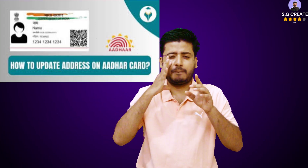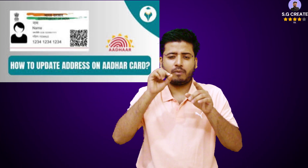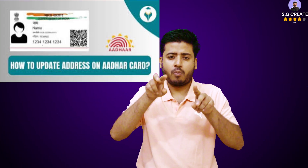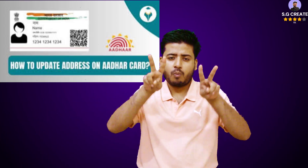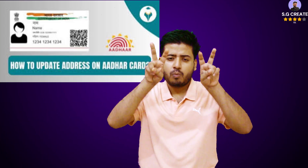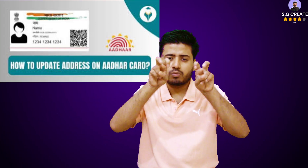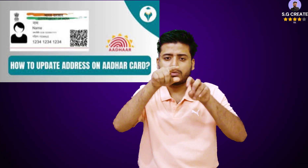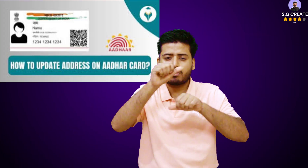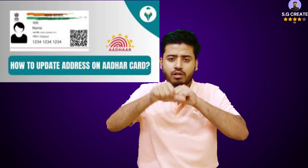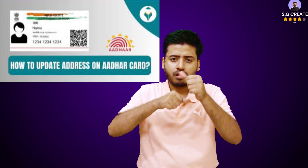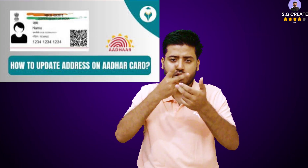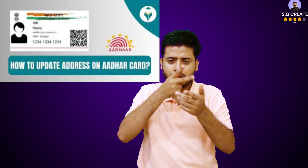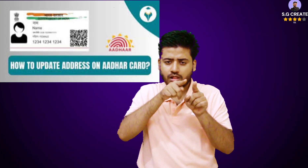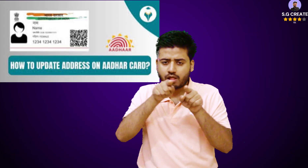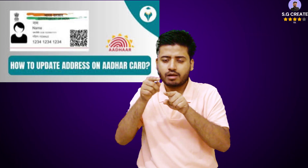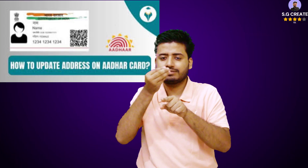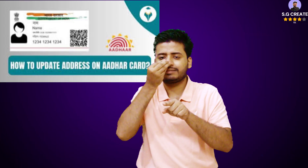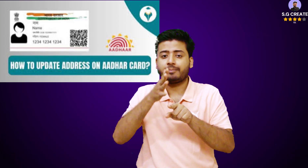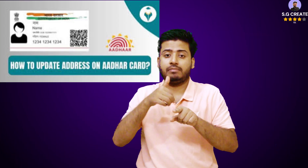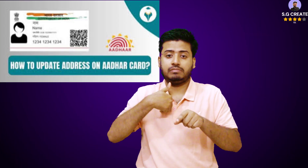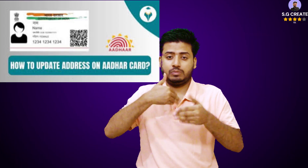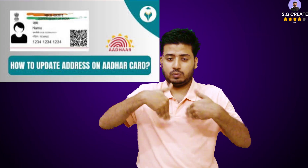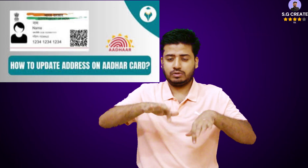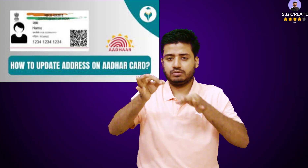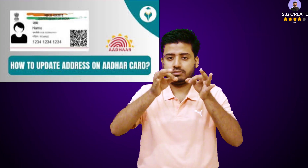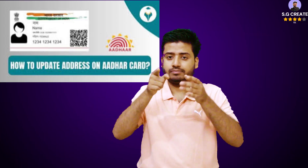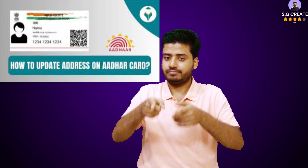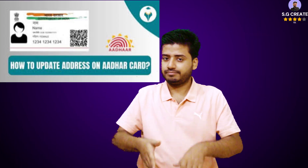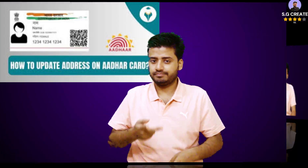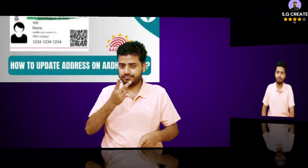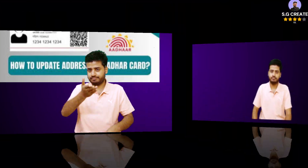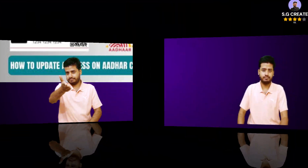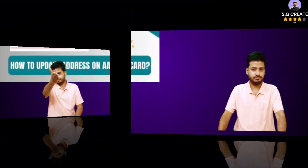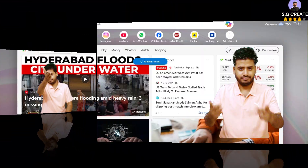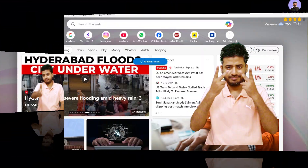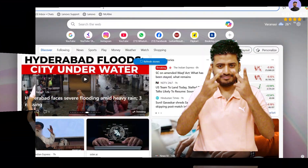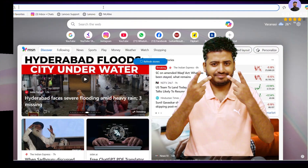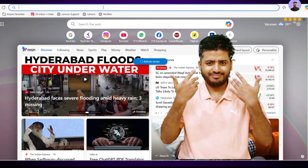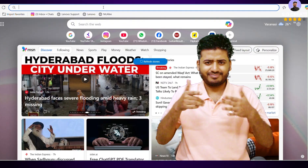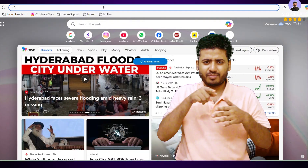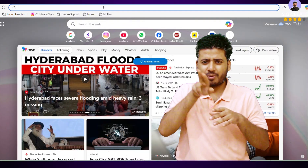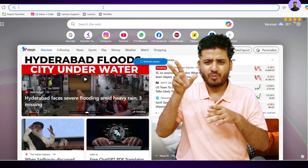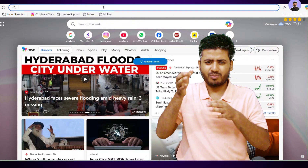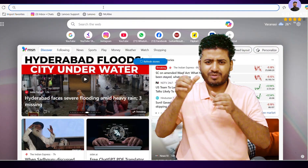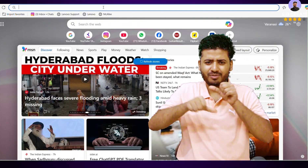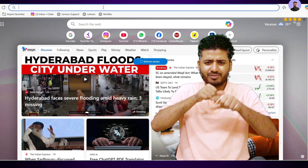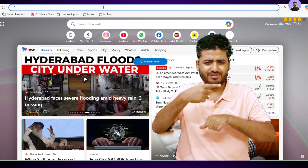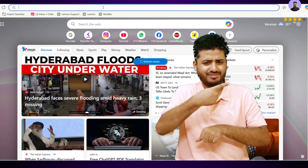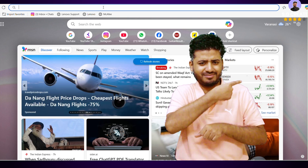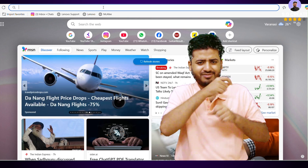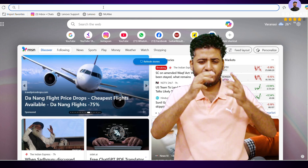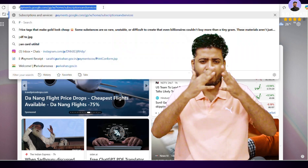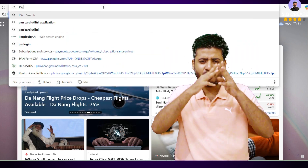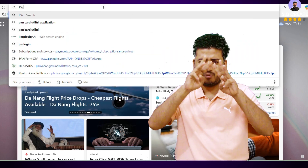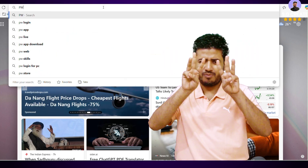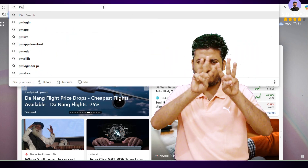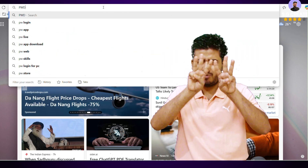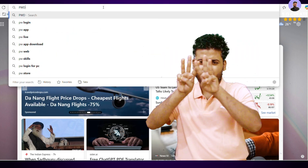information. The system will automatically fetch your updated address from your Aadhaar details. You will need to confirm the new